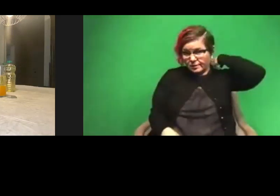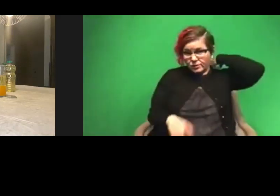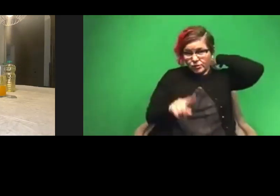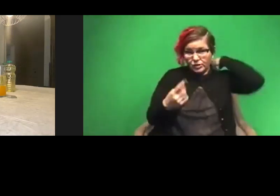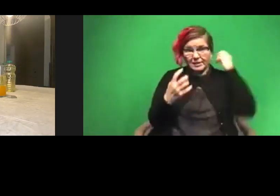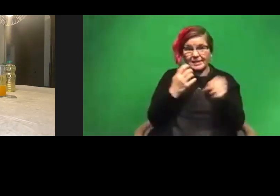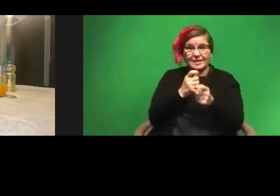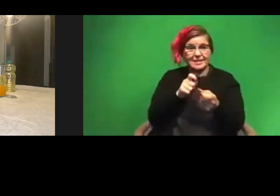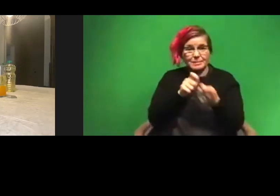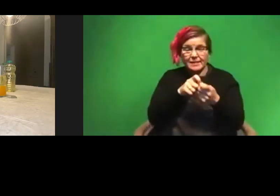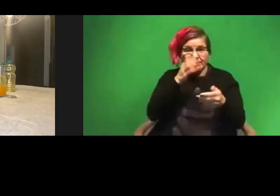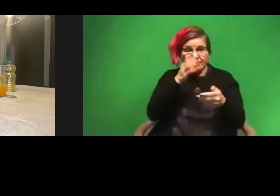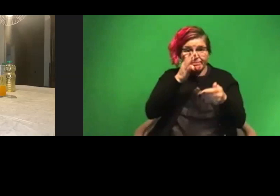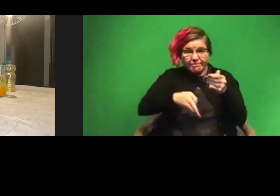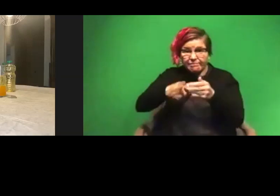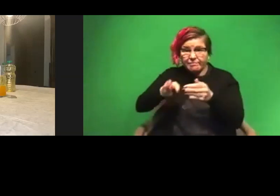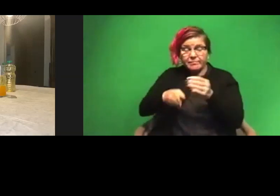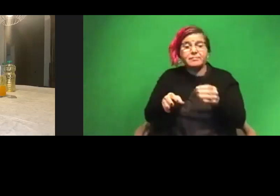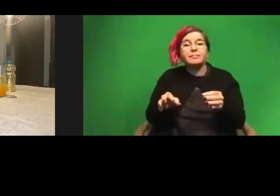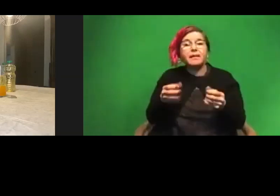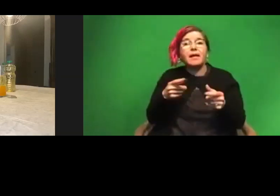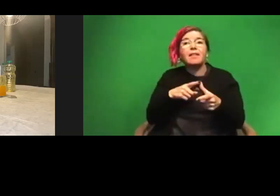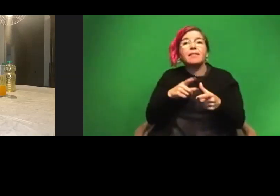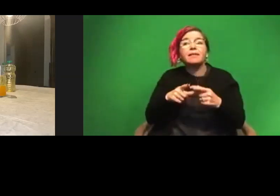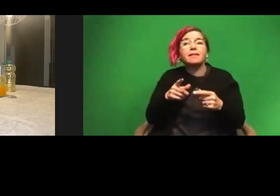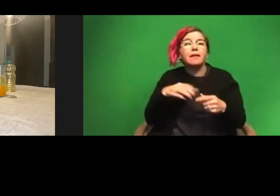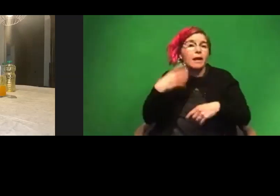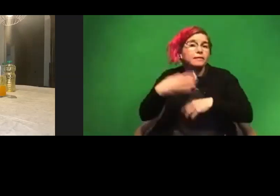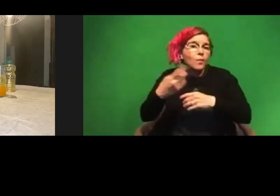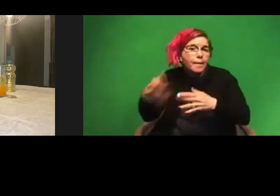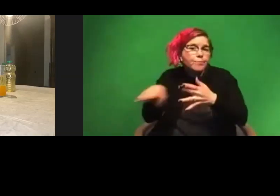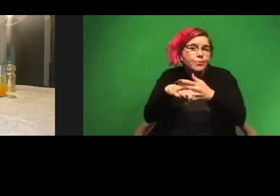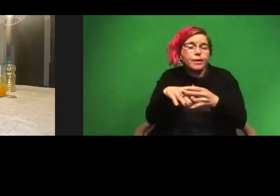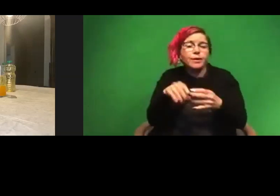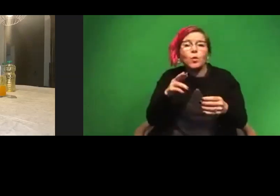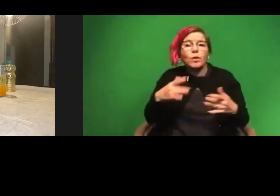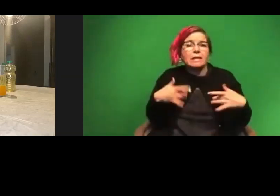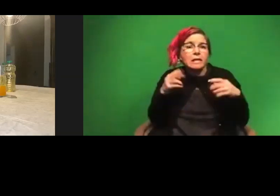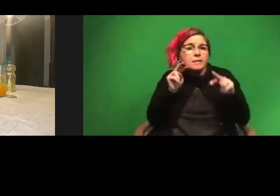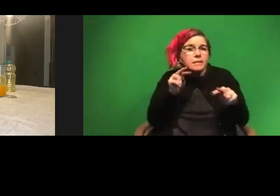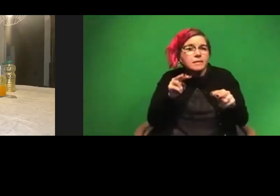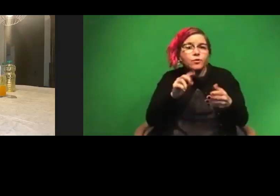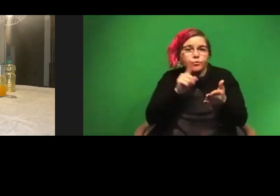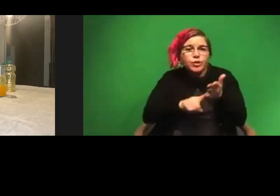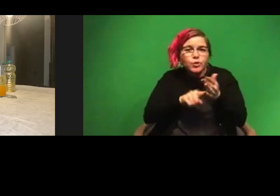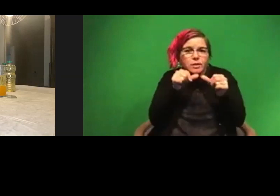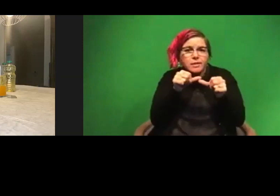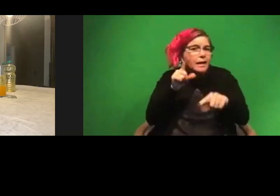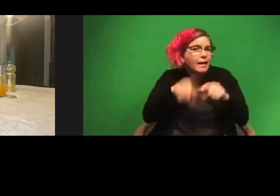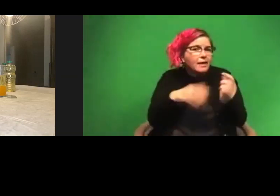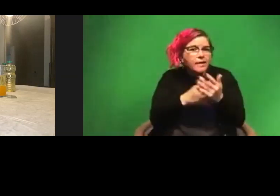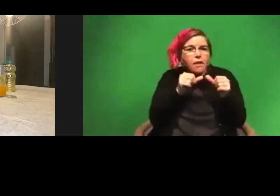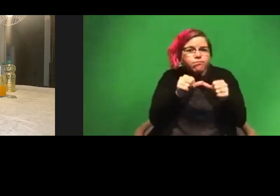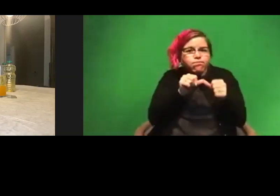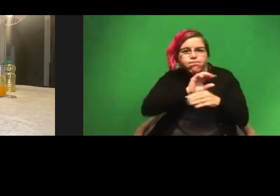things done because I wanted to maybe take a break another day, or I was just so excited about how the research was going that I couldn't stop. So